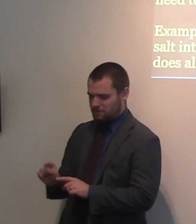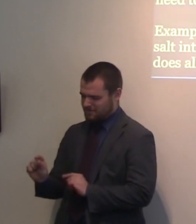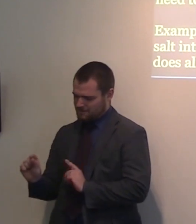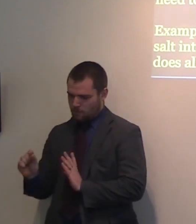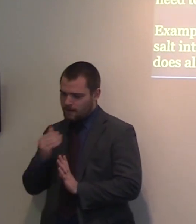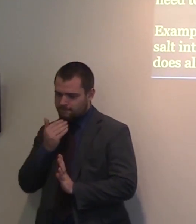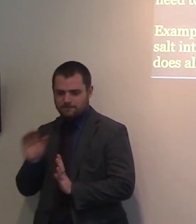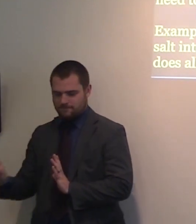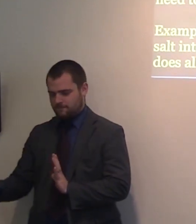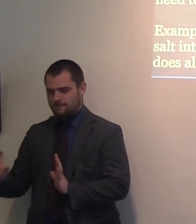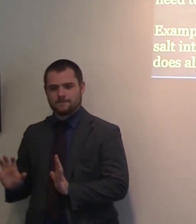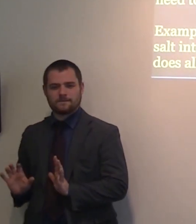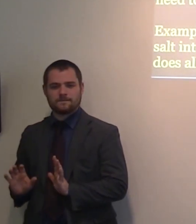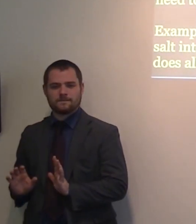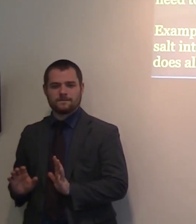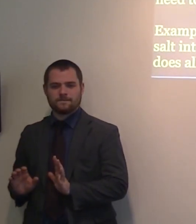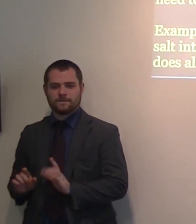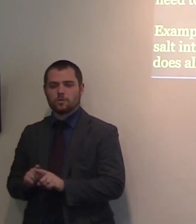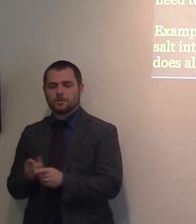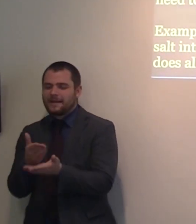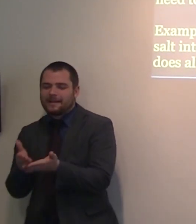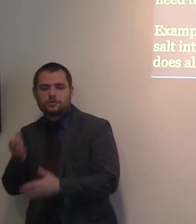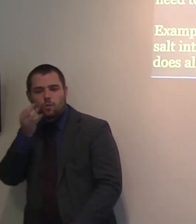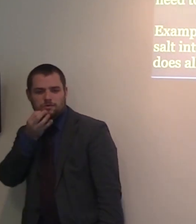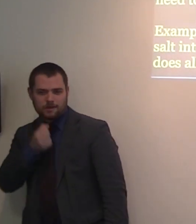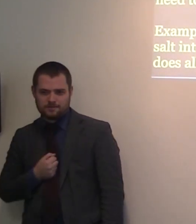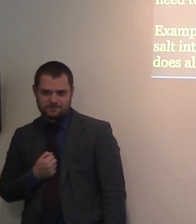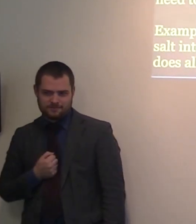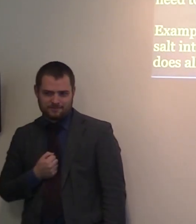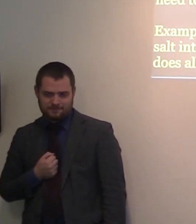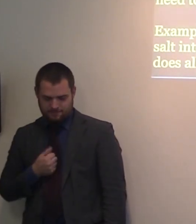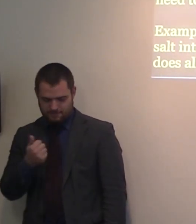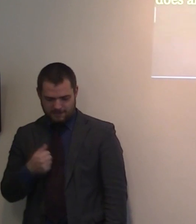but salt is also a purifier. Now, before I come to conclusion,